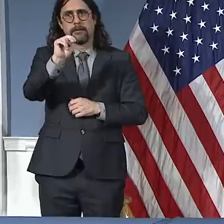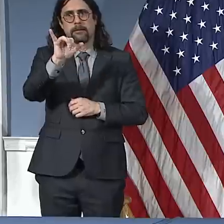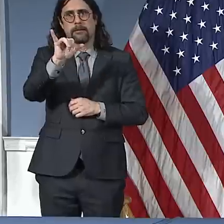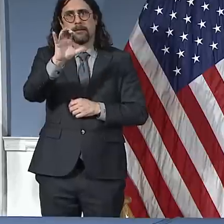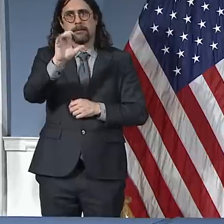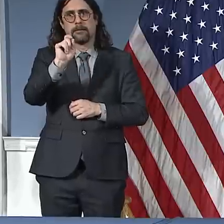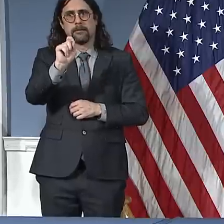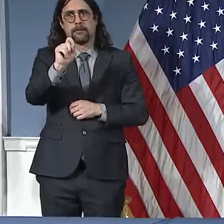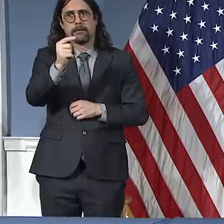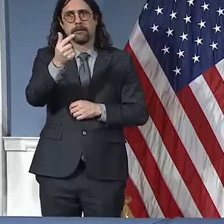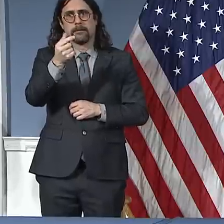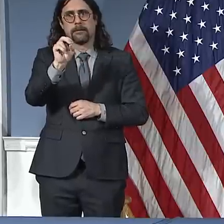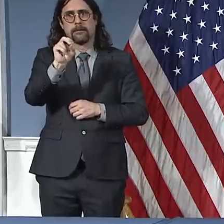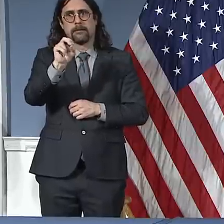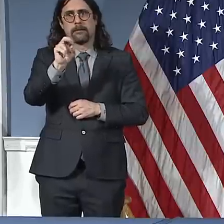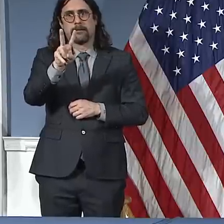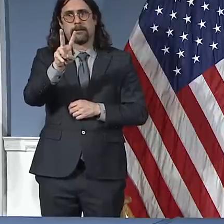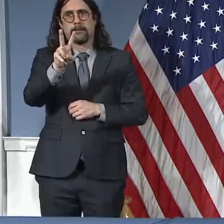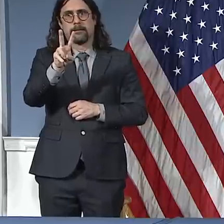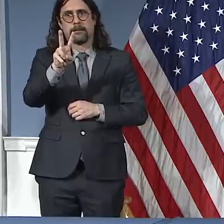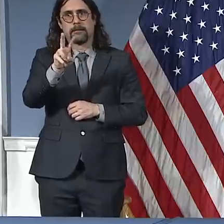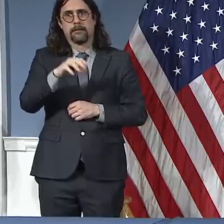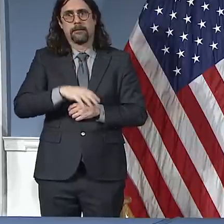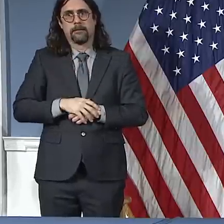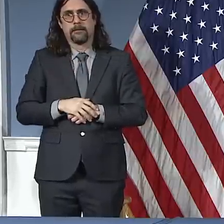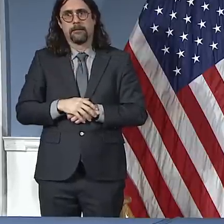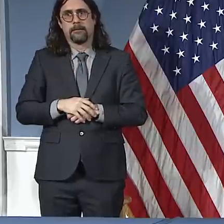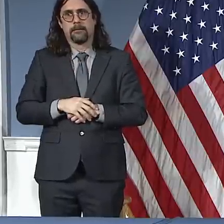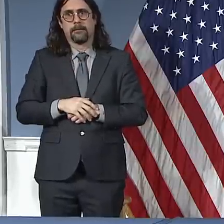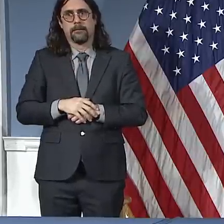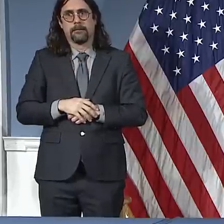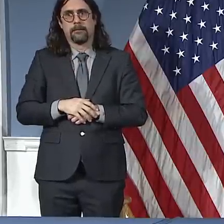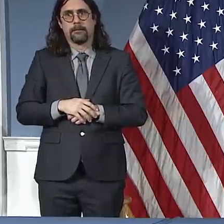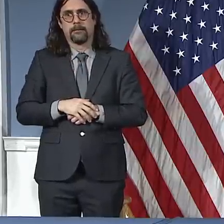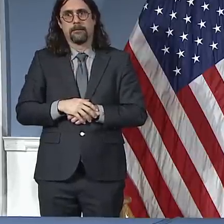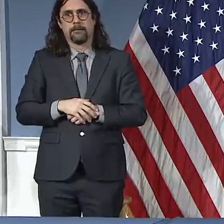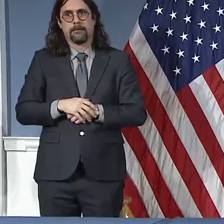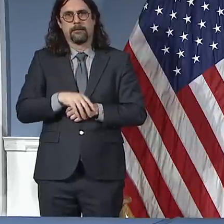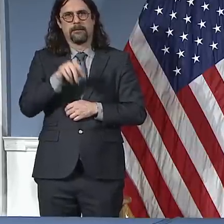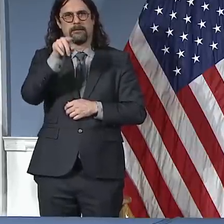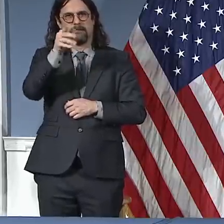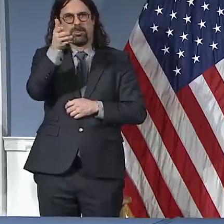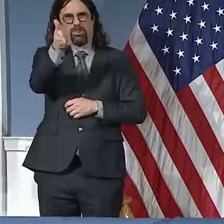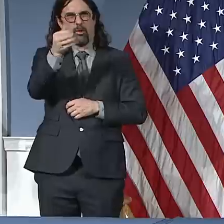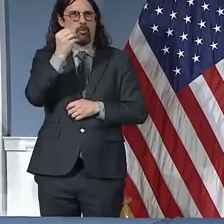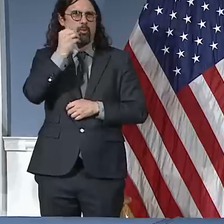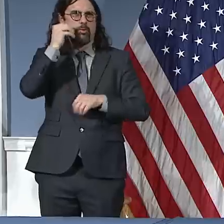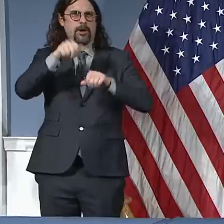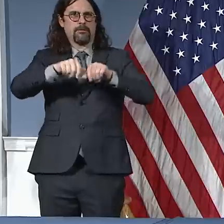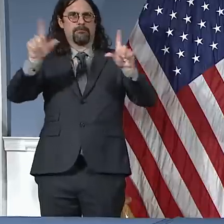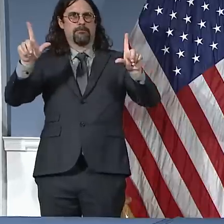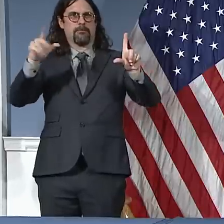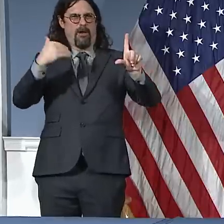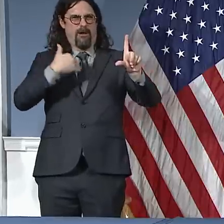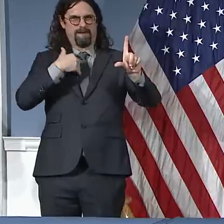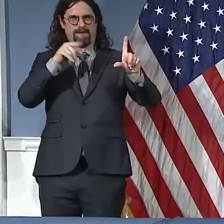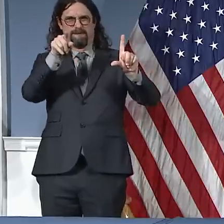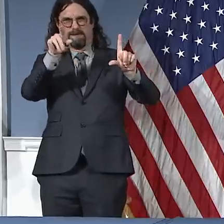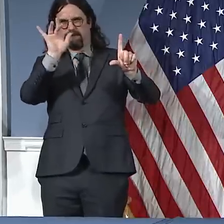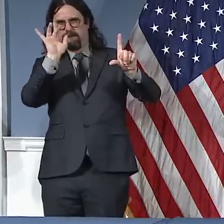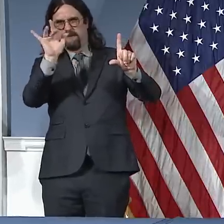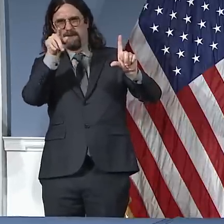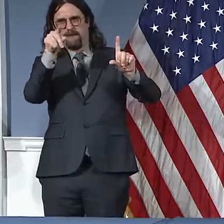this section. It says, Produce or Donate Supplies to Fight Coronavirus. I assure you, we will come up with a simpler title. But